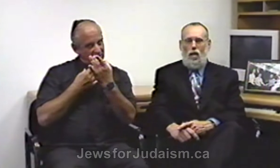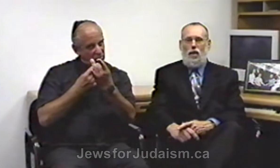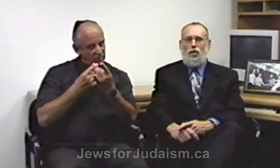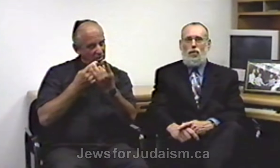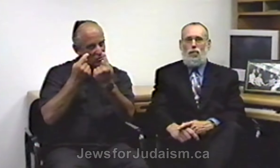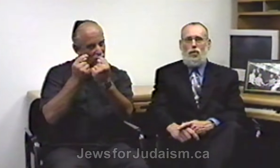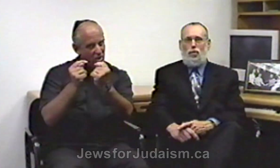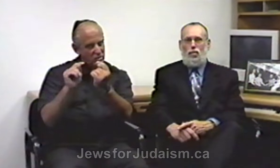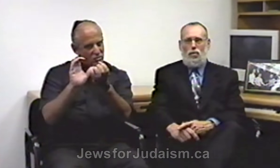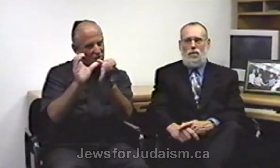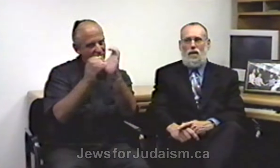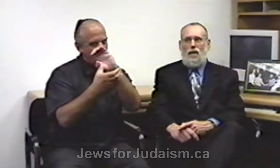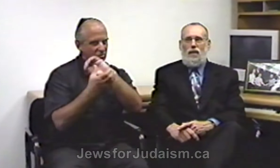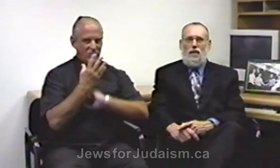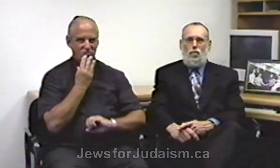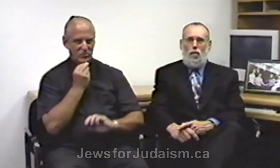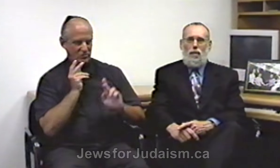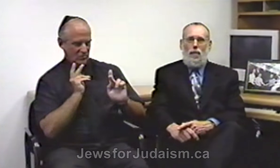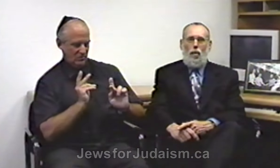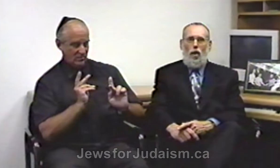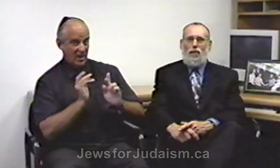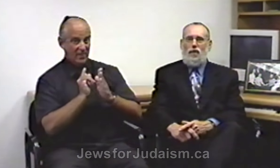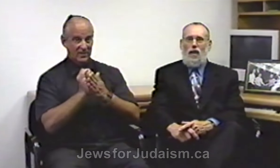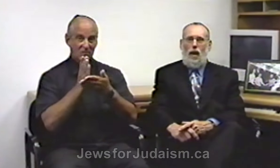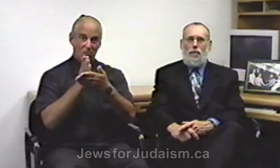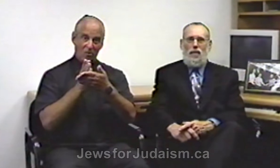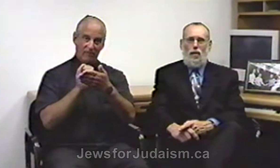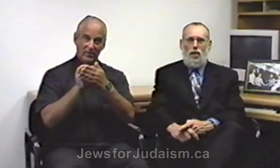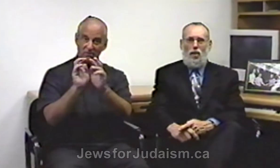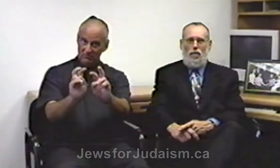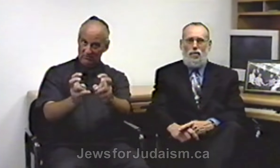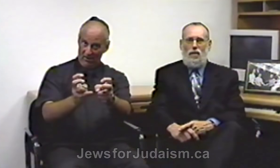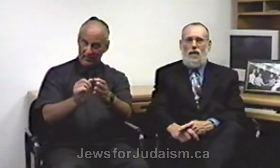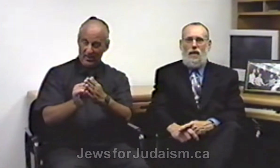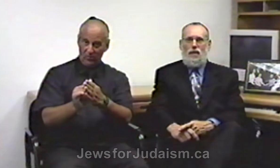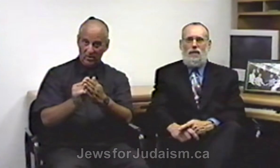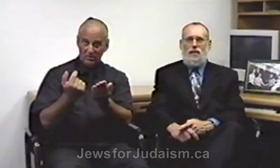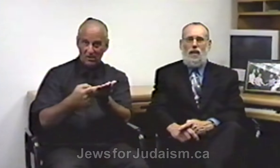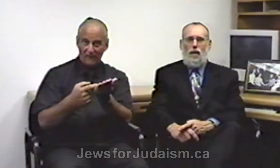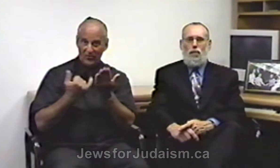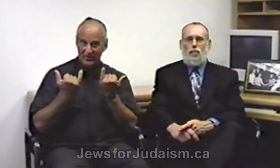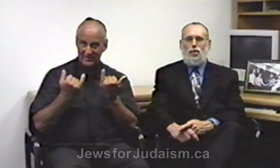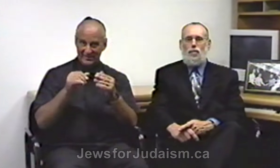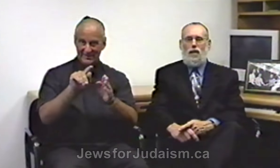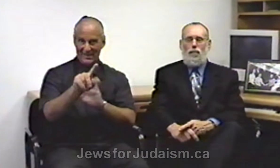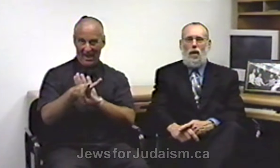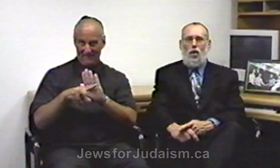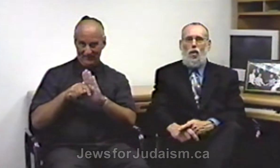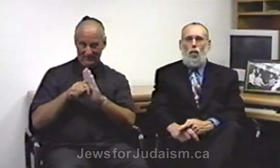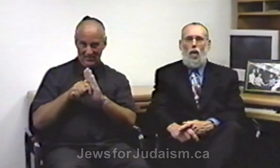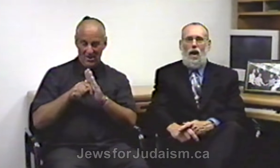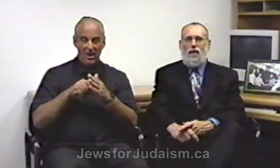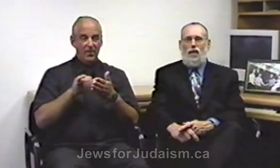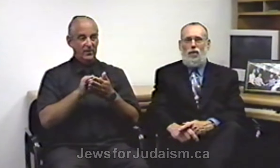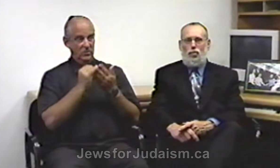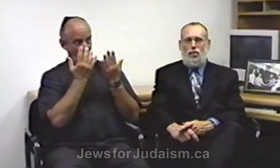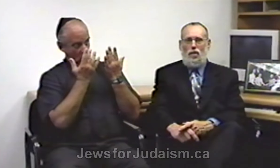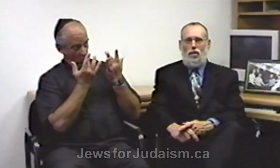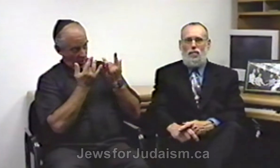trying to convert Jews. This will be part of the topic that we cover in this tape. We will speak about why they're interested in